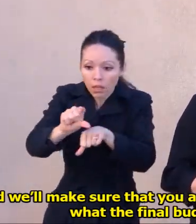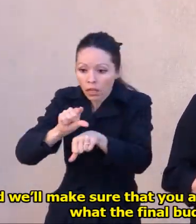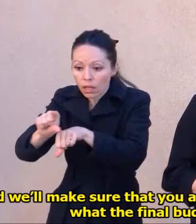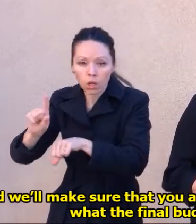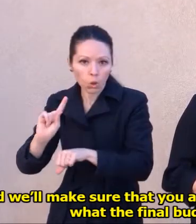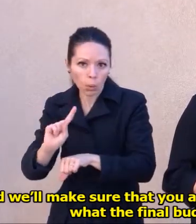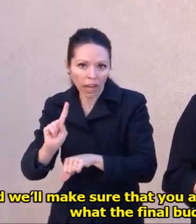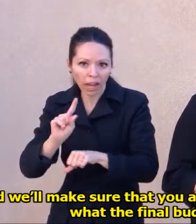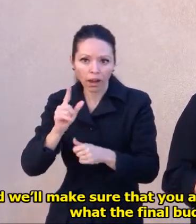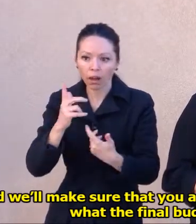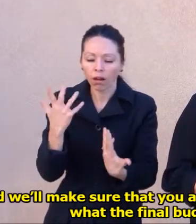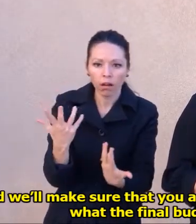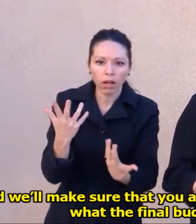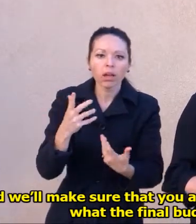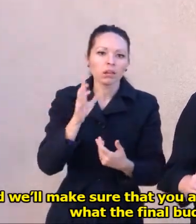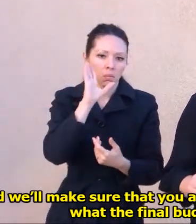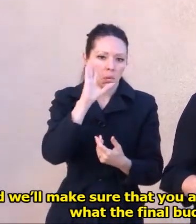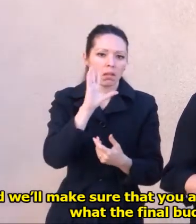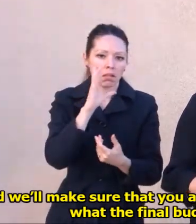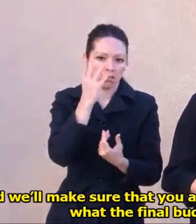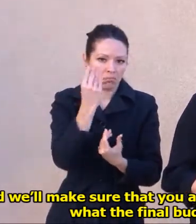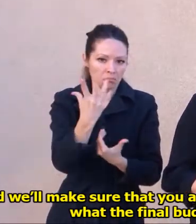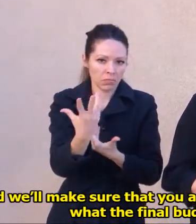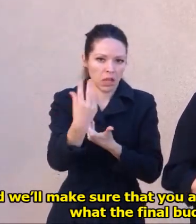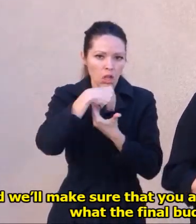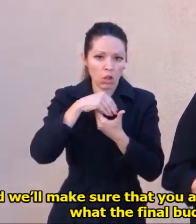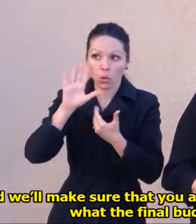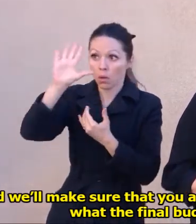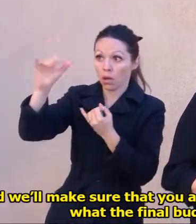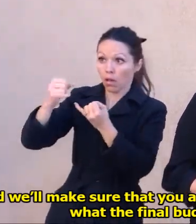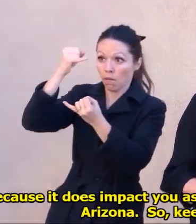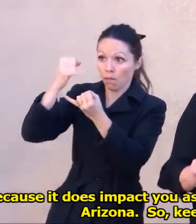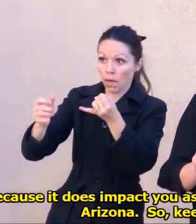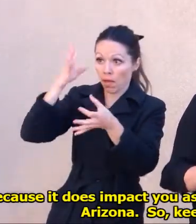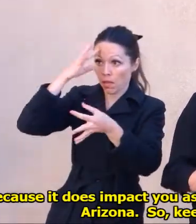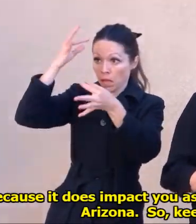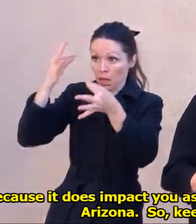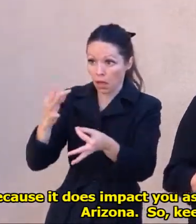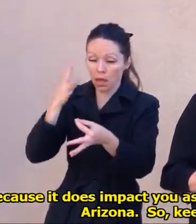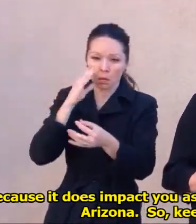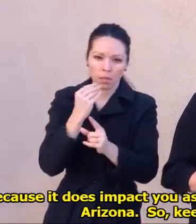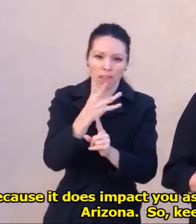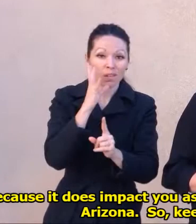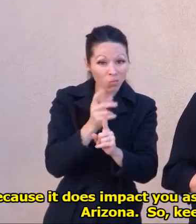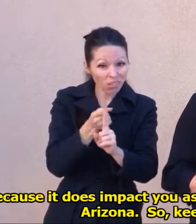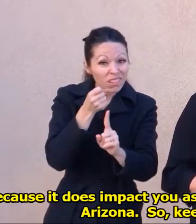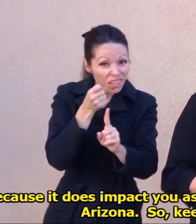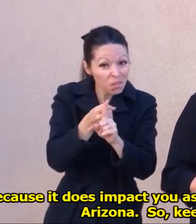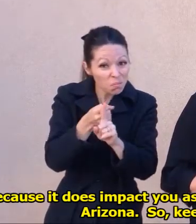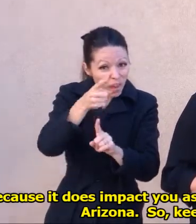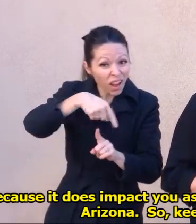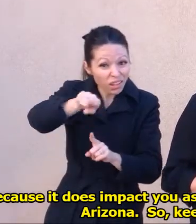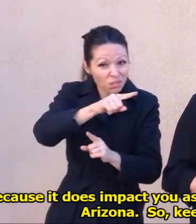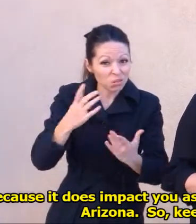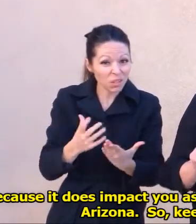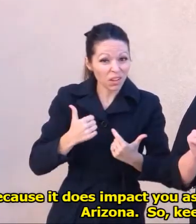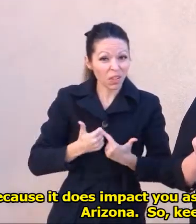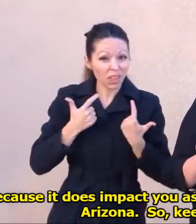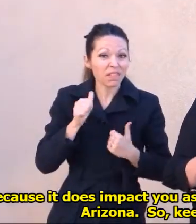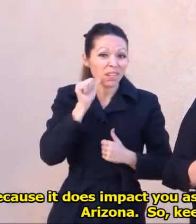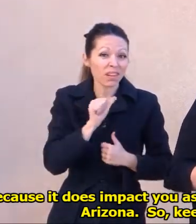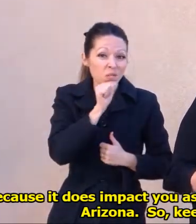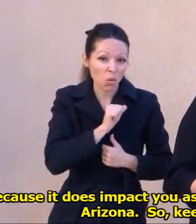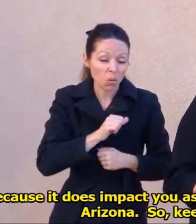are updated and included on what the final budget looks like, because it does impact you as consumers in the state of Arizona.